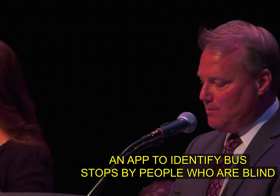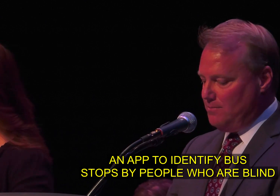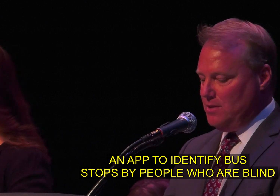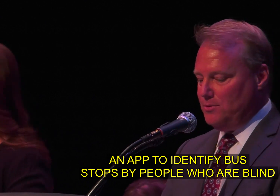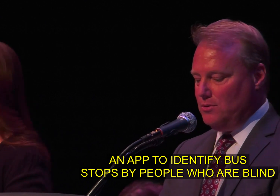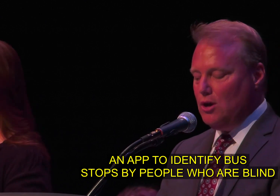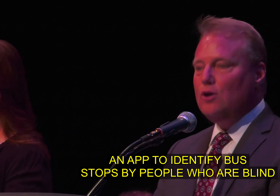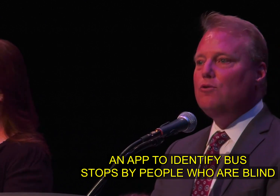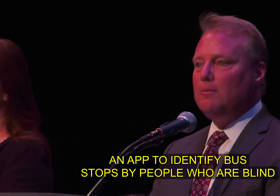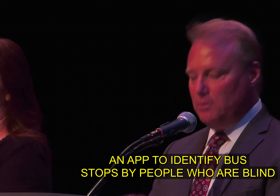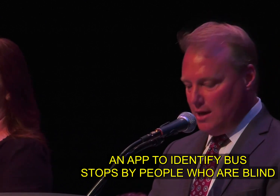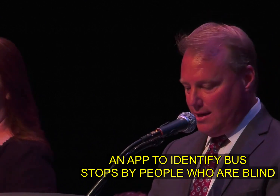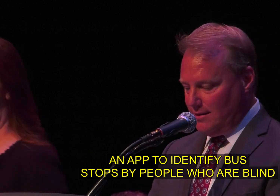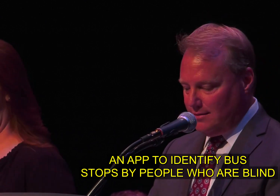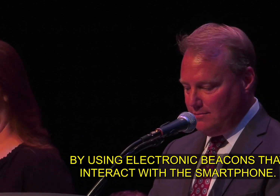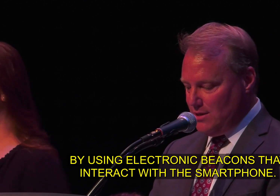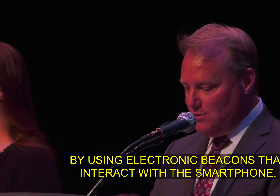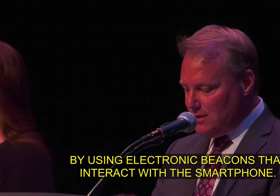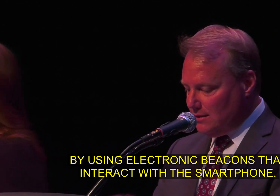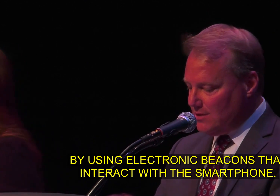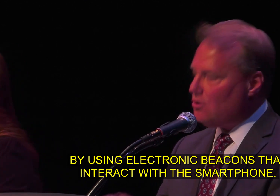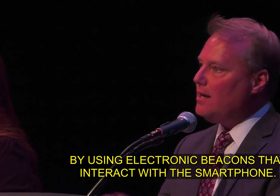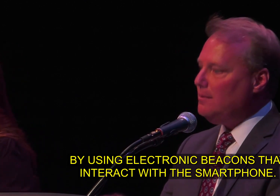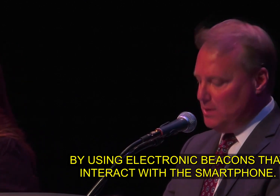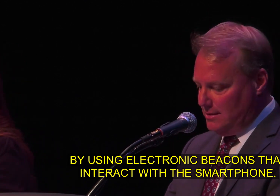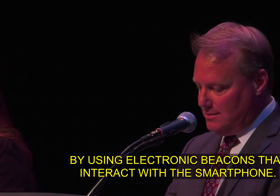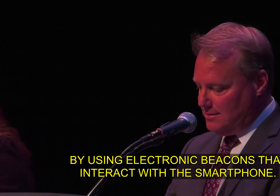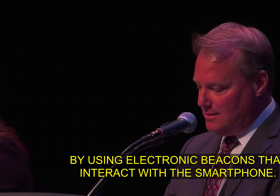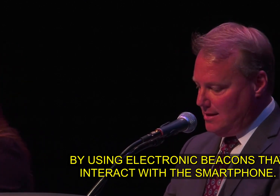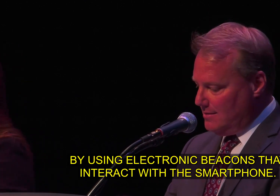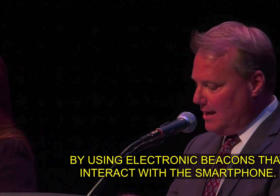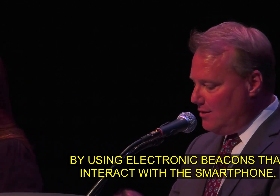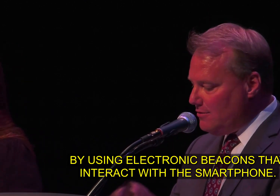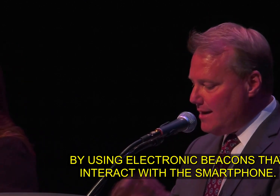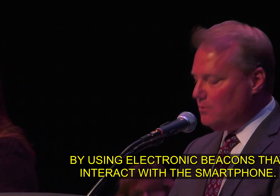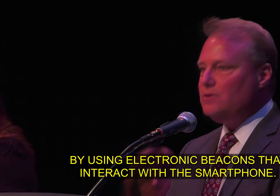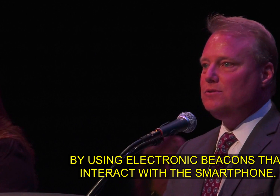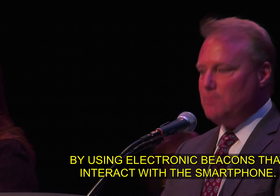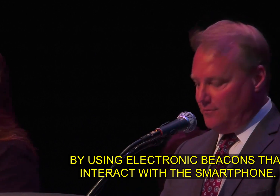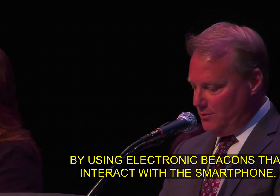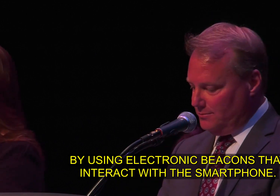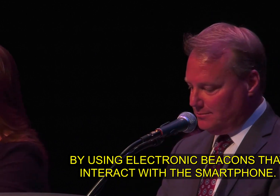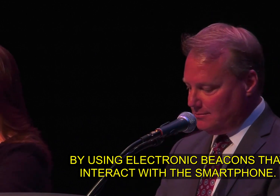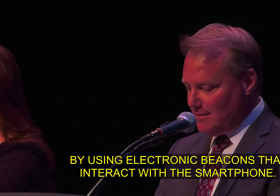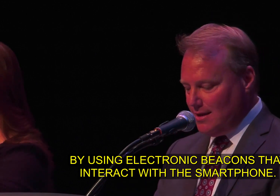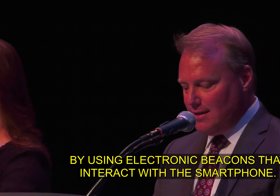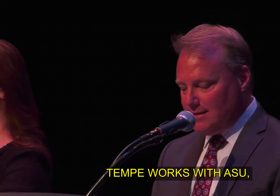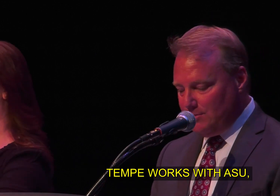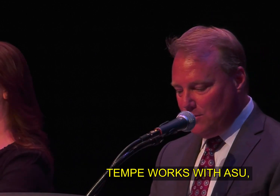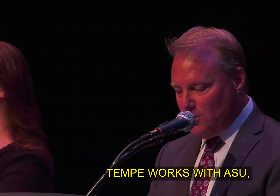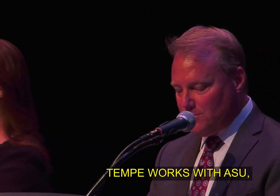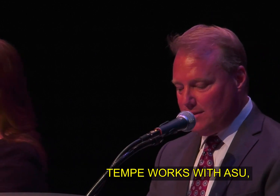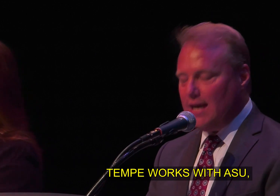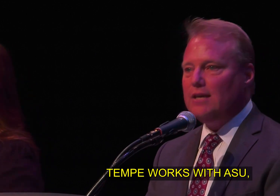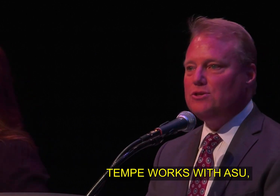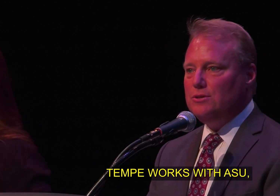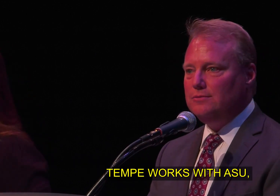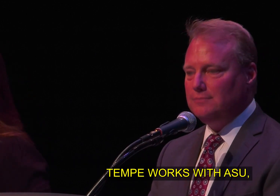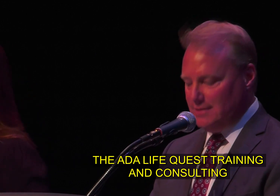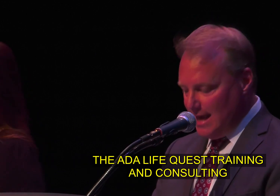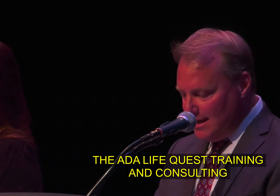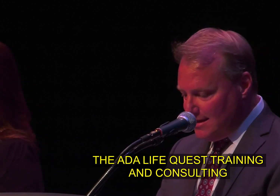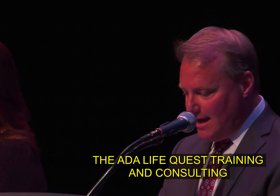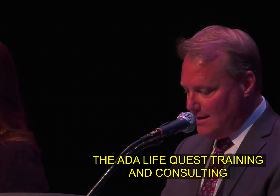bus stops by people who are blind by using electronic beacons that interact with the smartphone tempe worked with